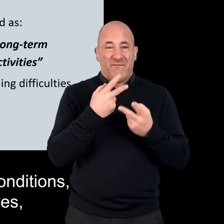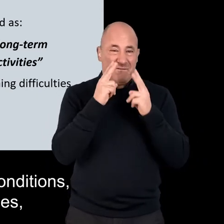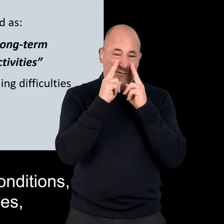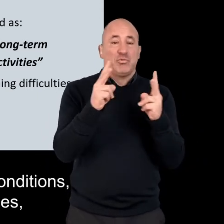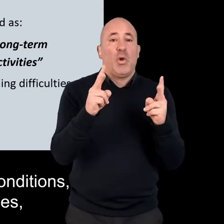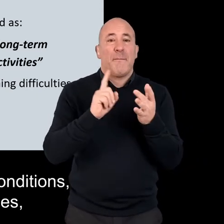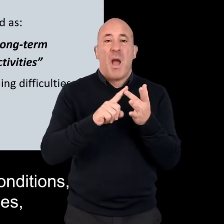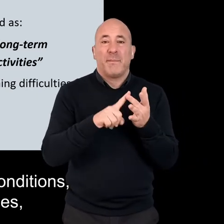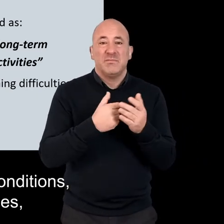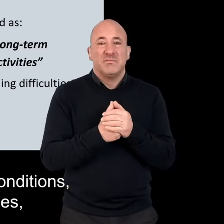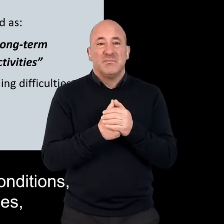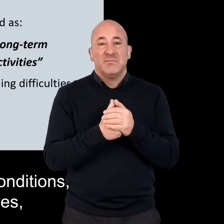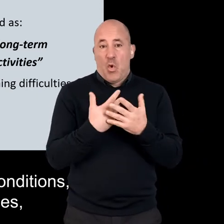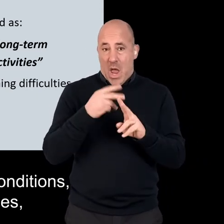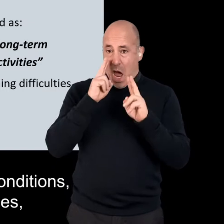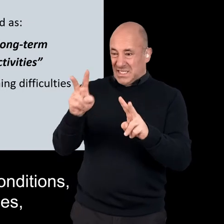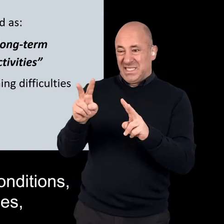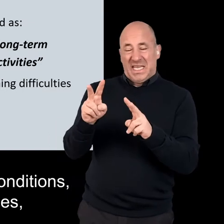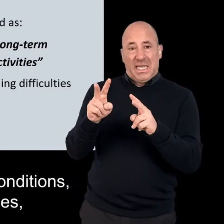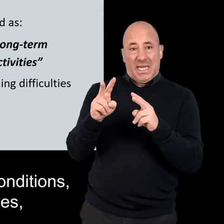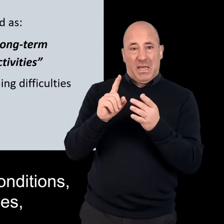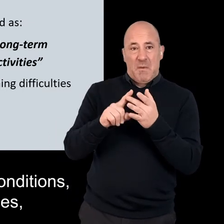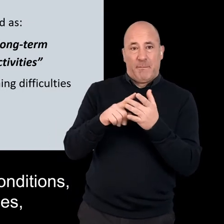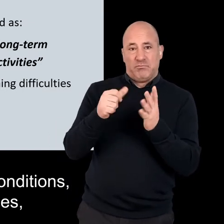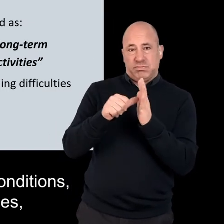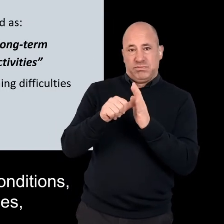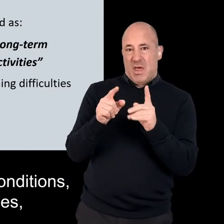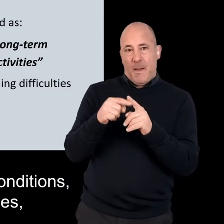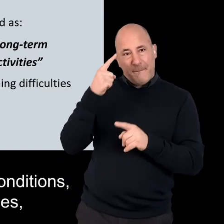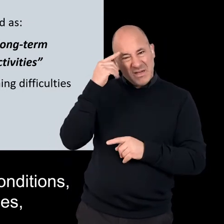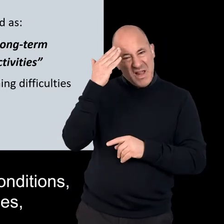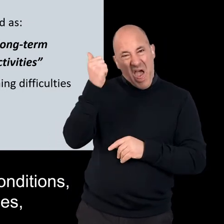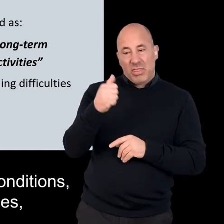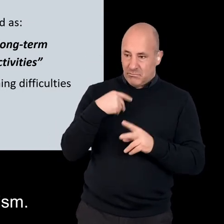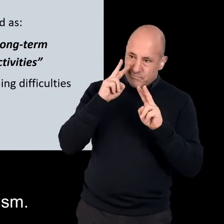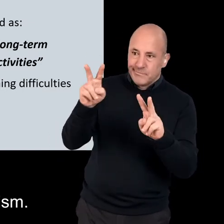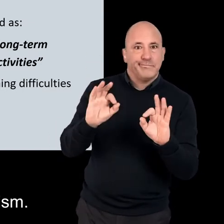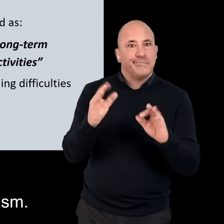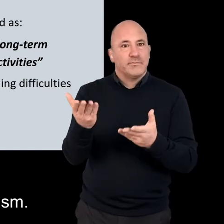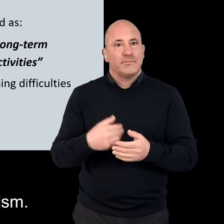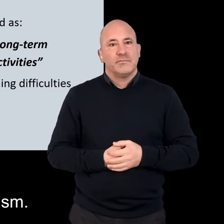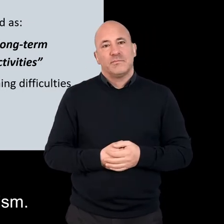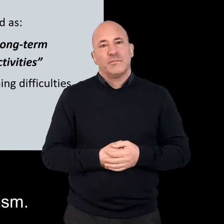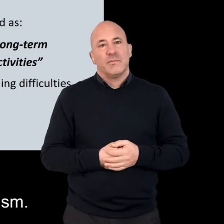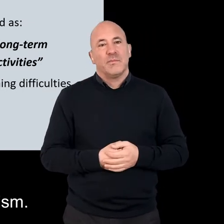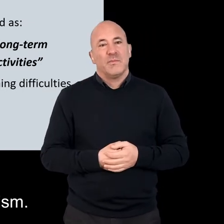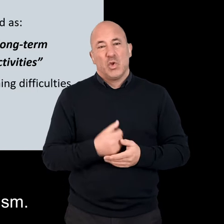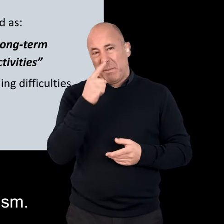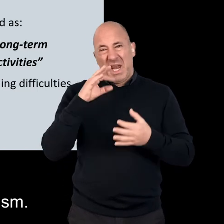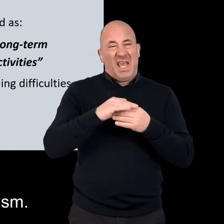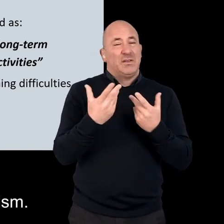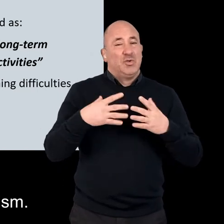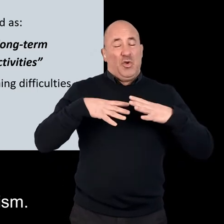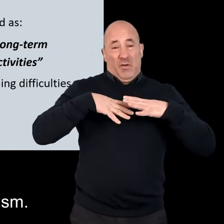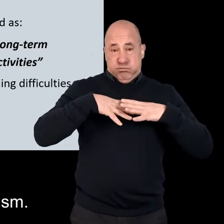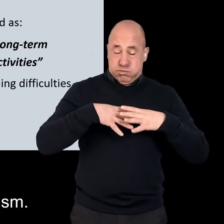Visual impairments and non-visible conditions. For example, mental health issues. Fatigue